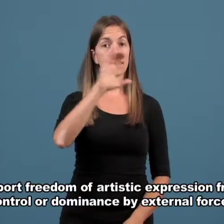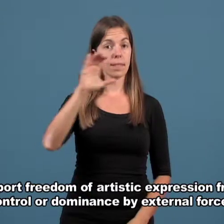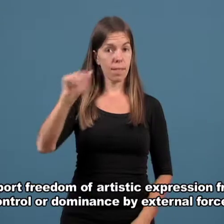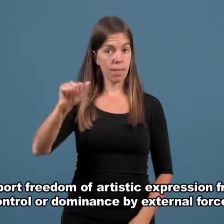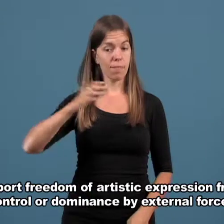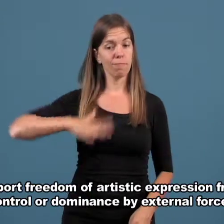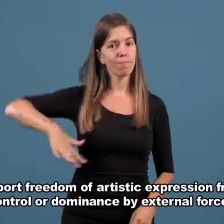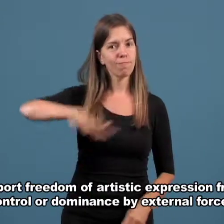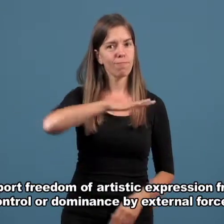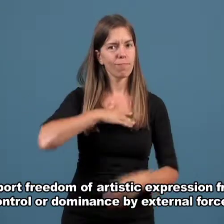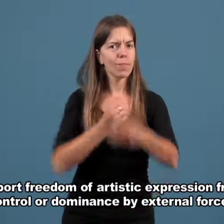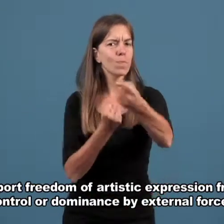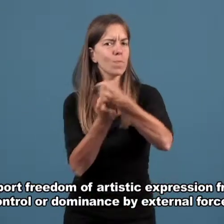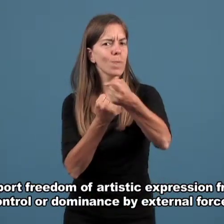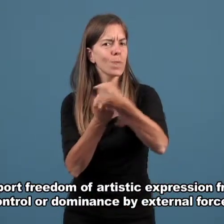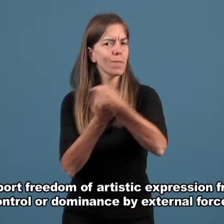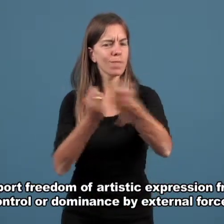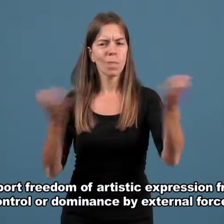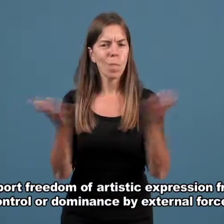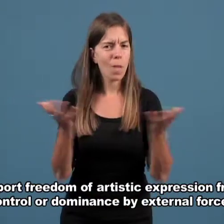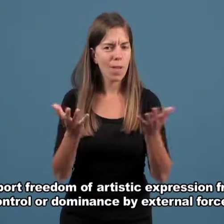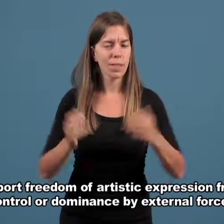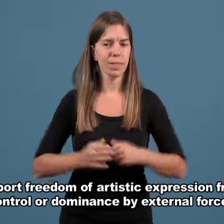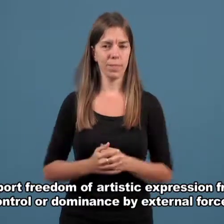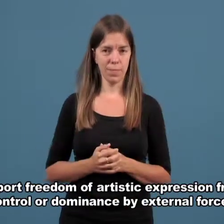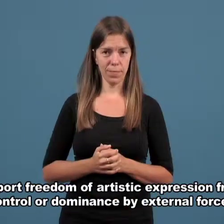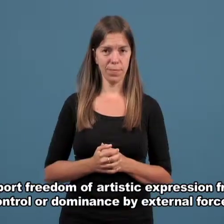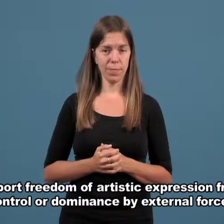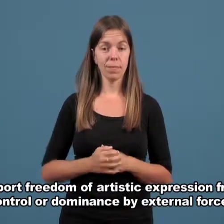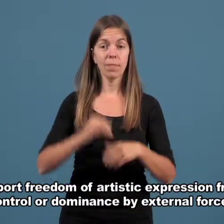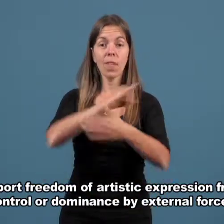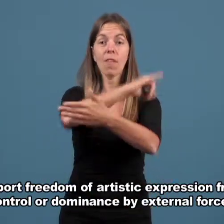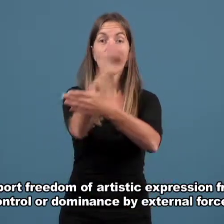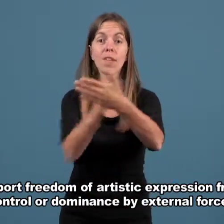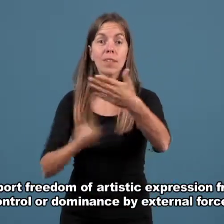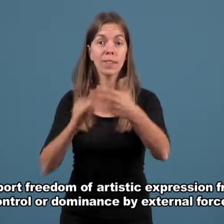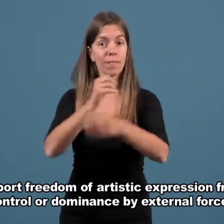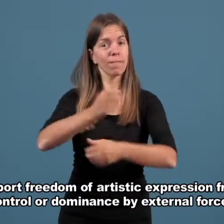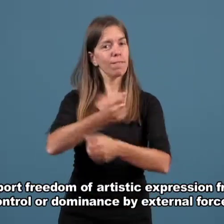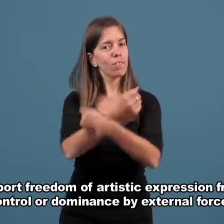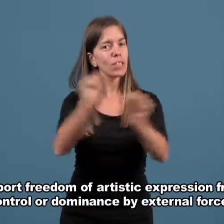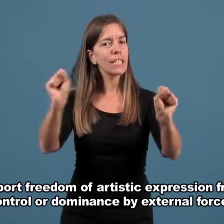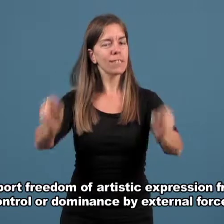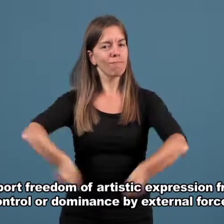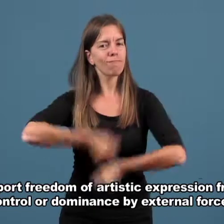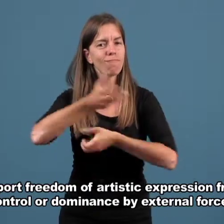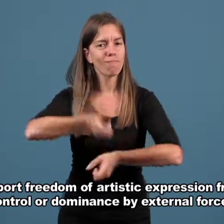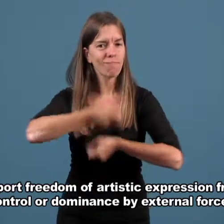Support freedom of artistic expression from control or dominance by external forces,